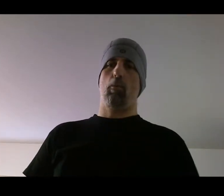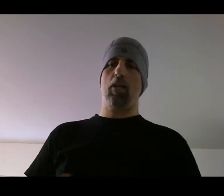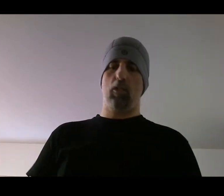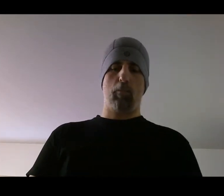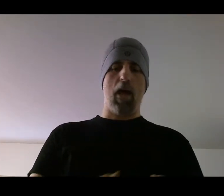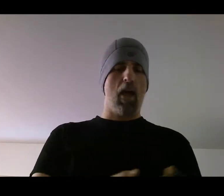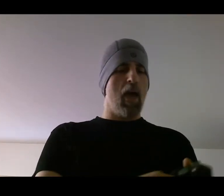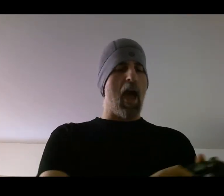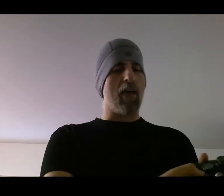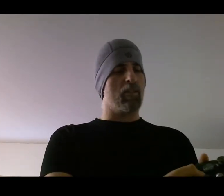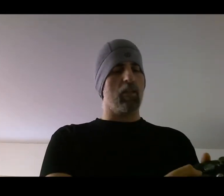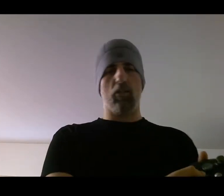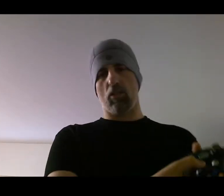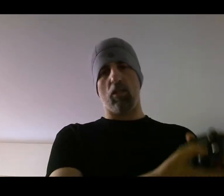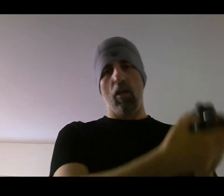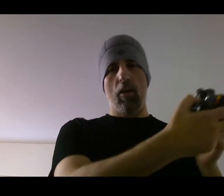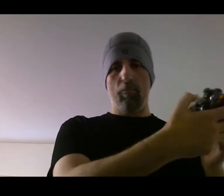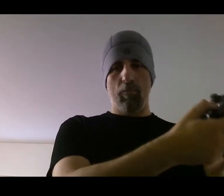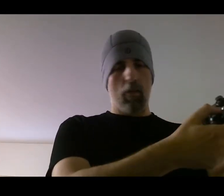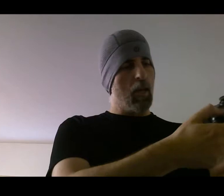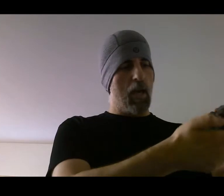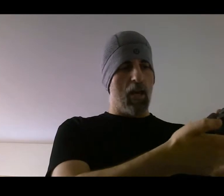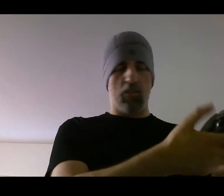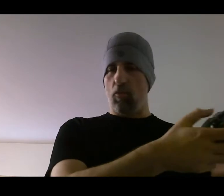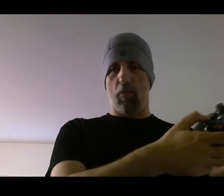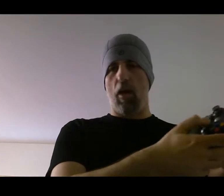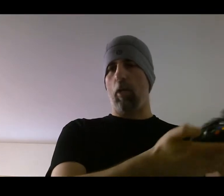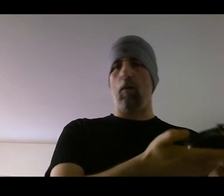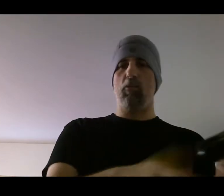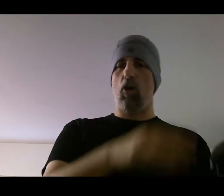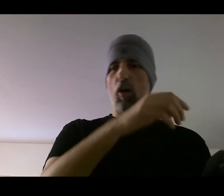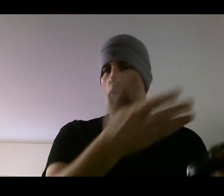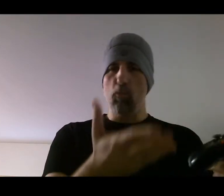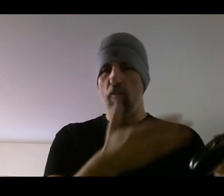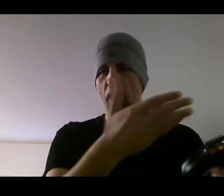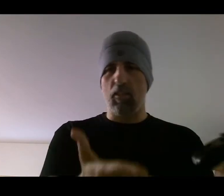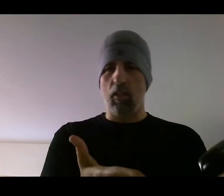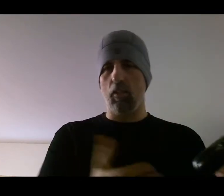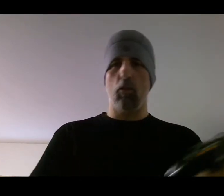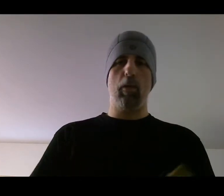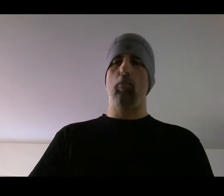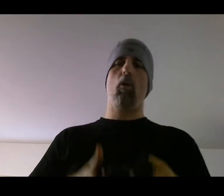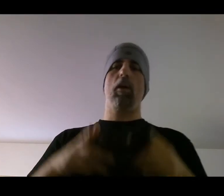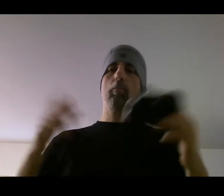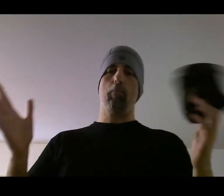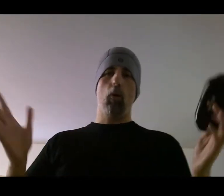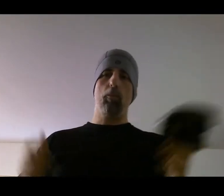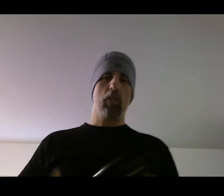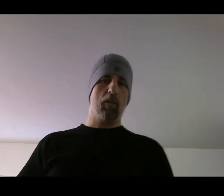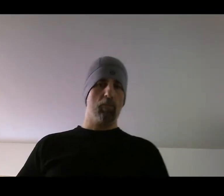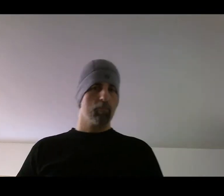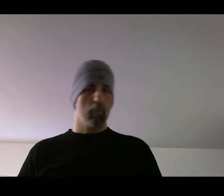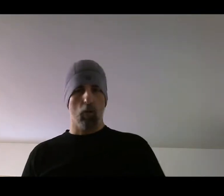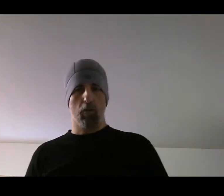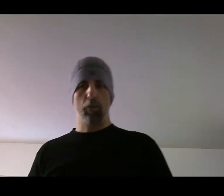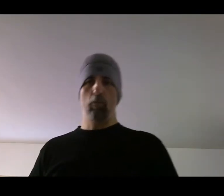punches by accident, just, and as your thumb comes off, you move that stick a little bit more and boom, have, you know, three more